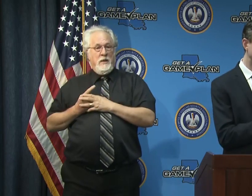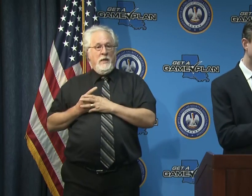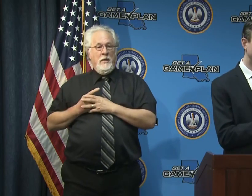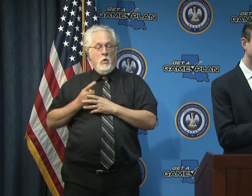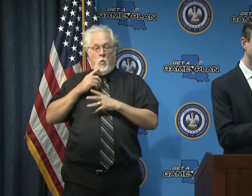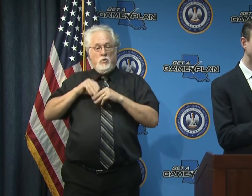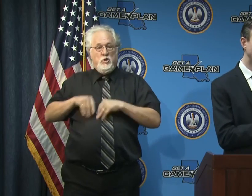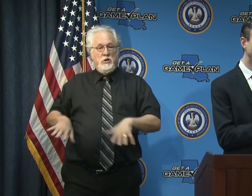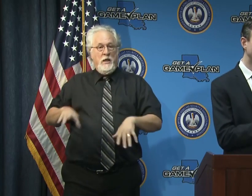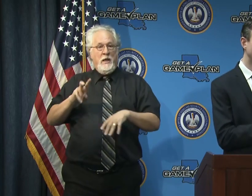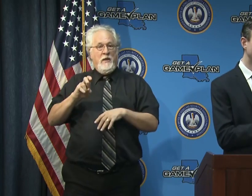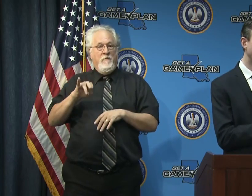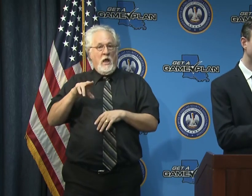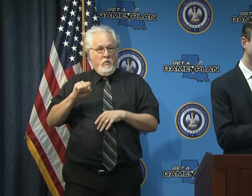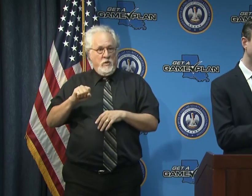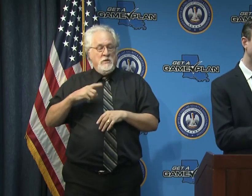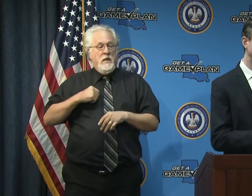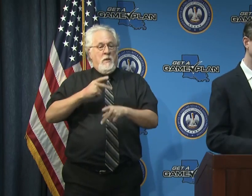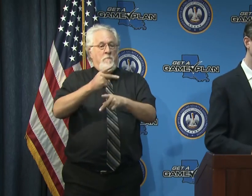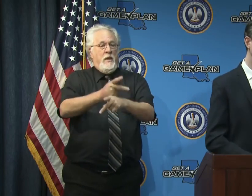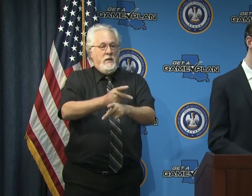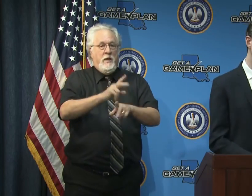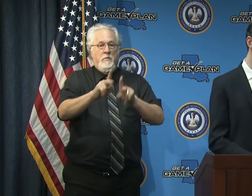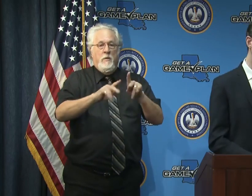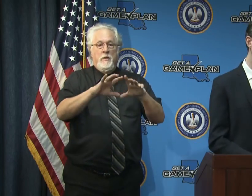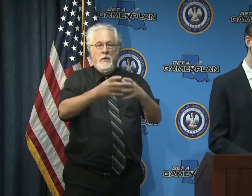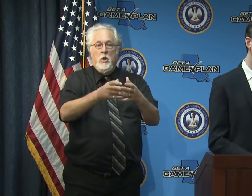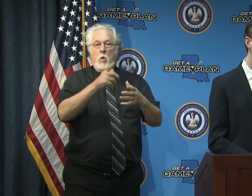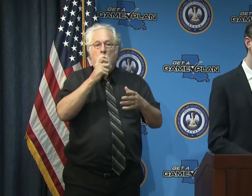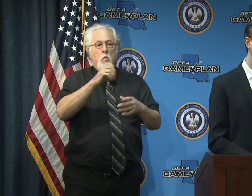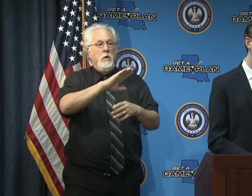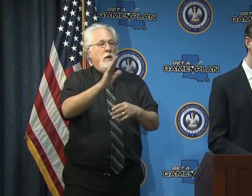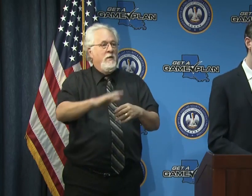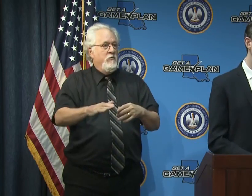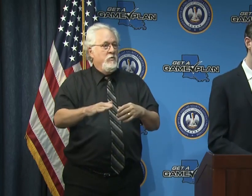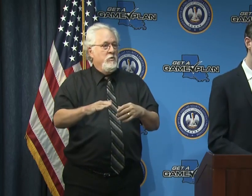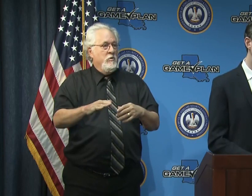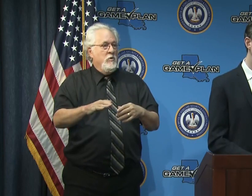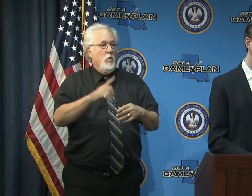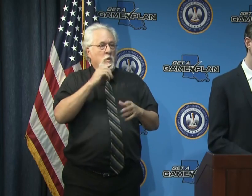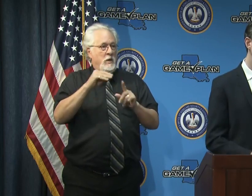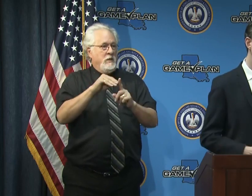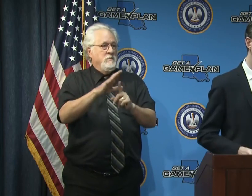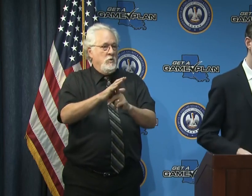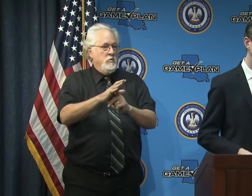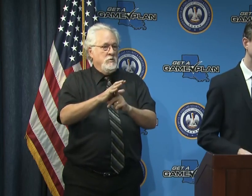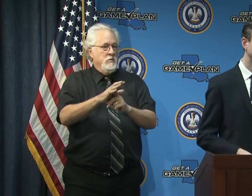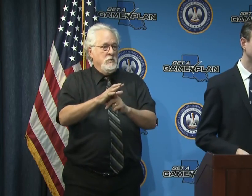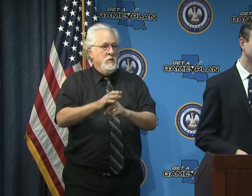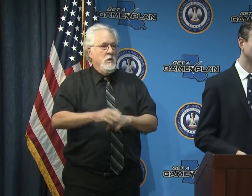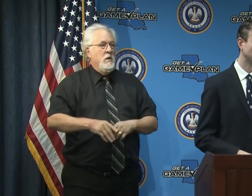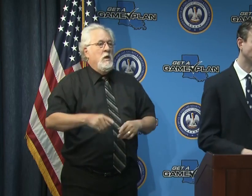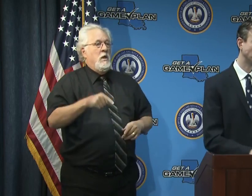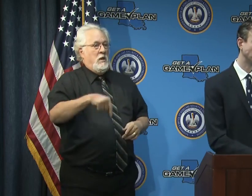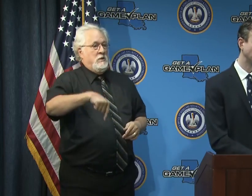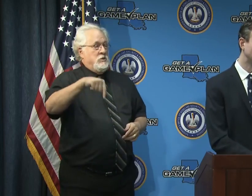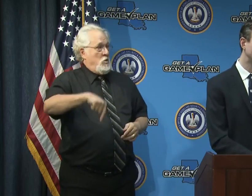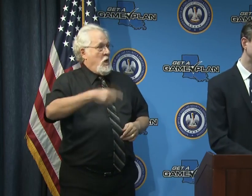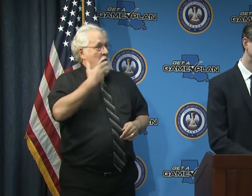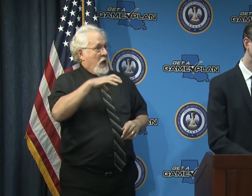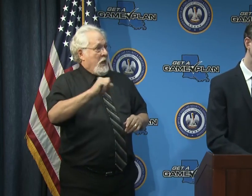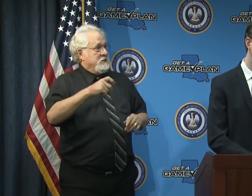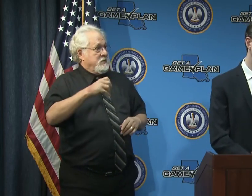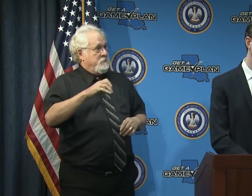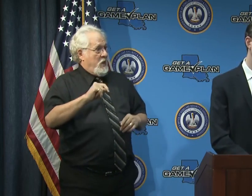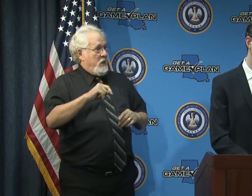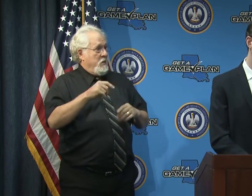really try to maintain as much as possible a population of individuals who are never really exposed so this is clearly a hot spot though at